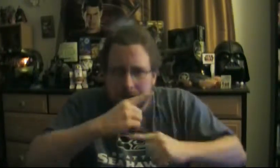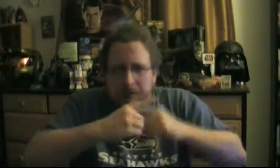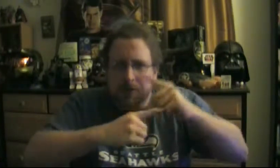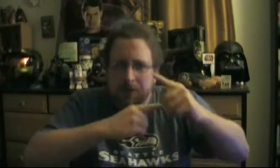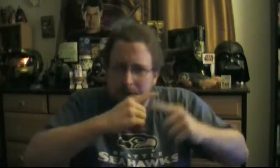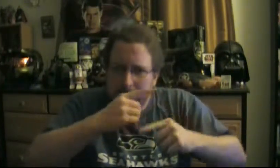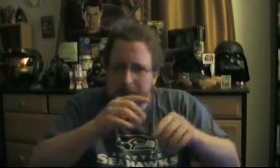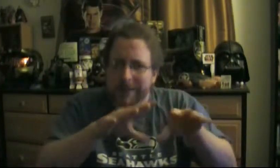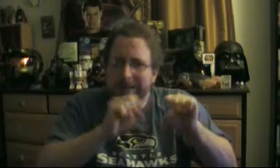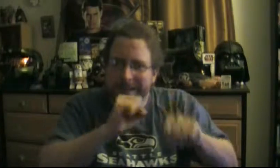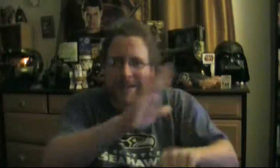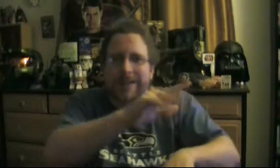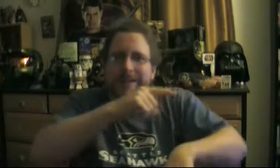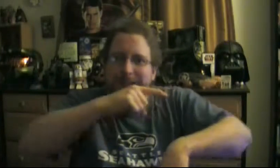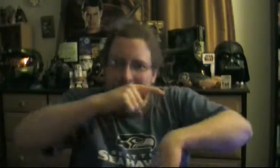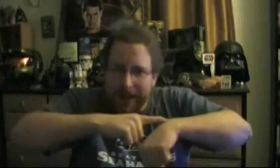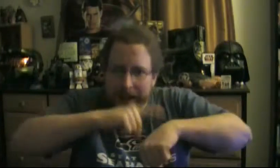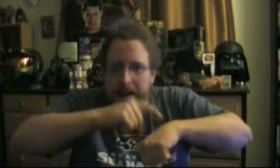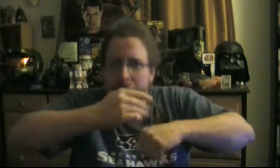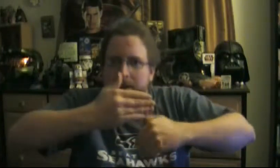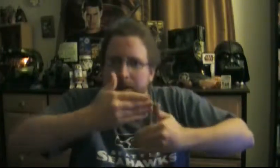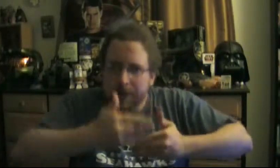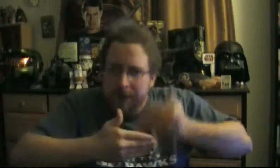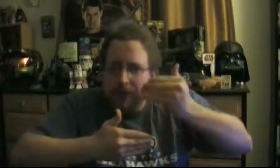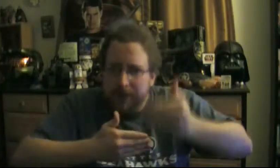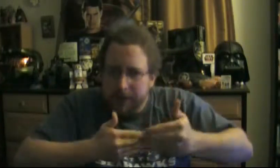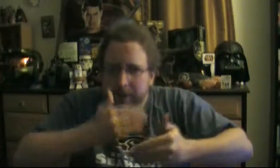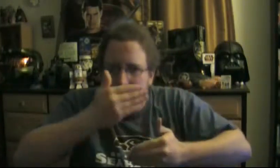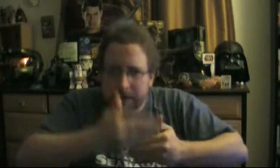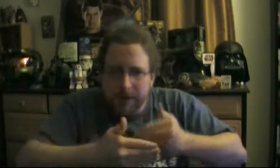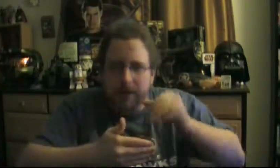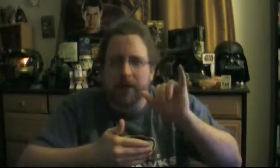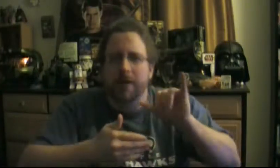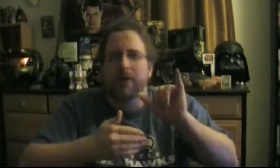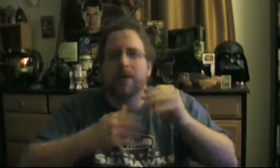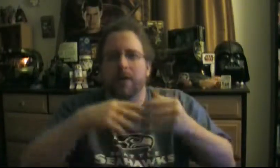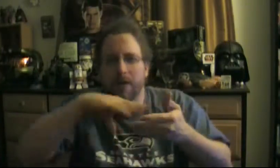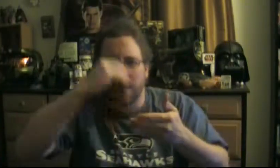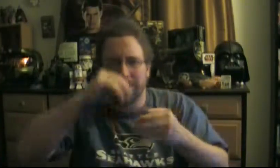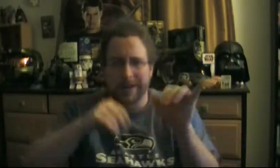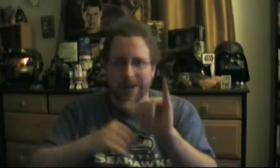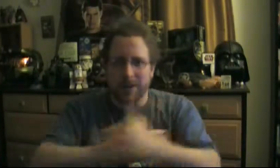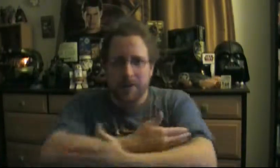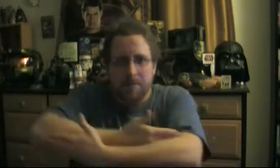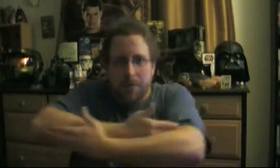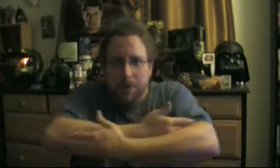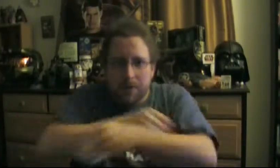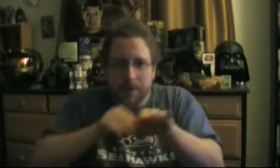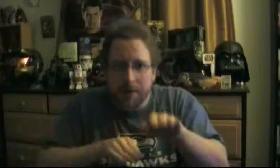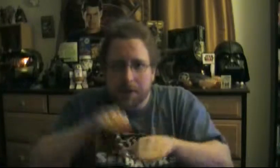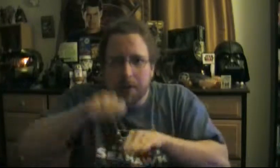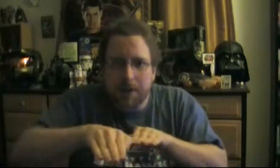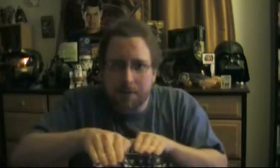that? No? It just happens.